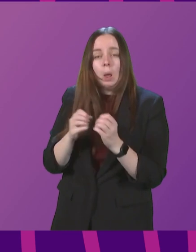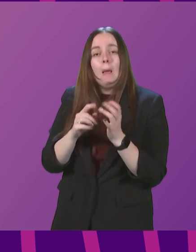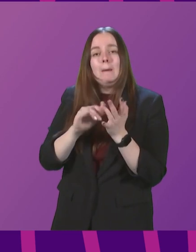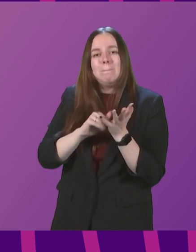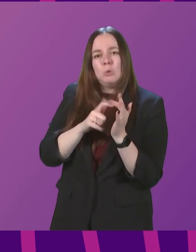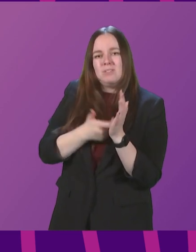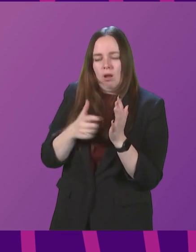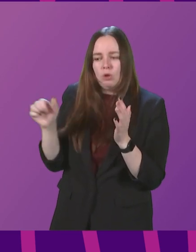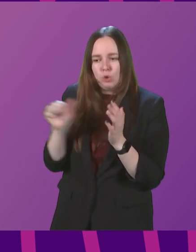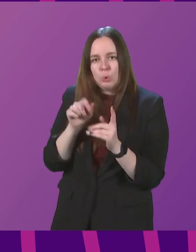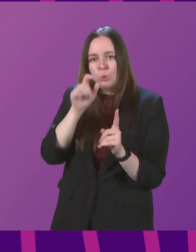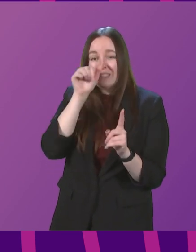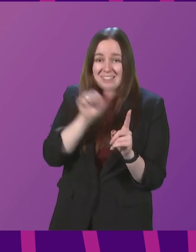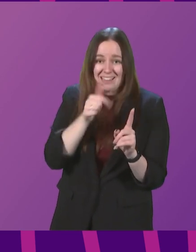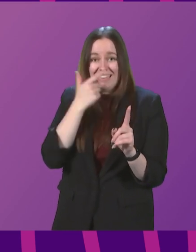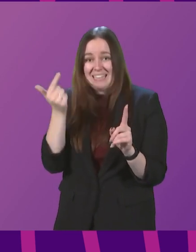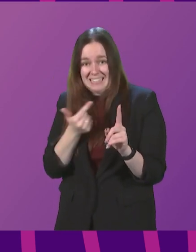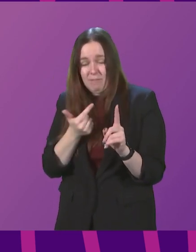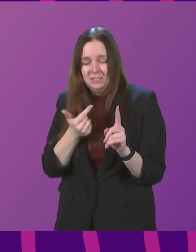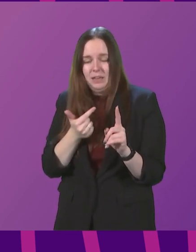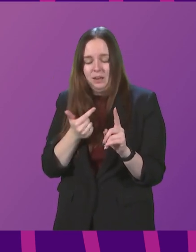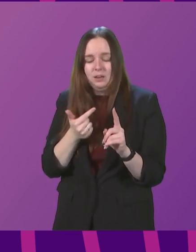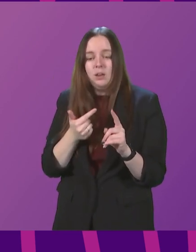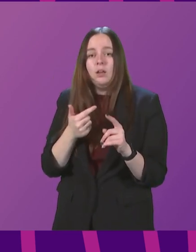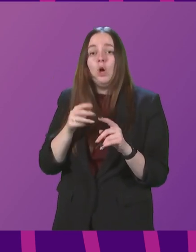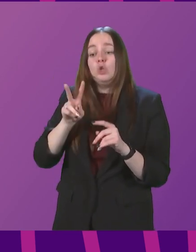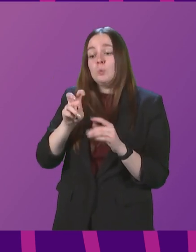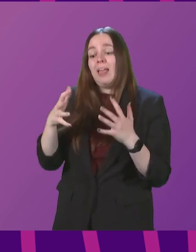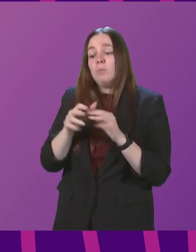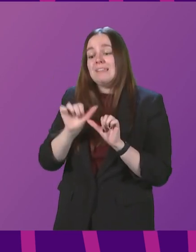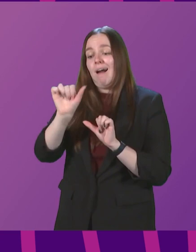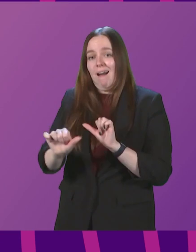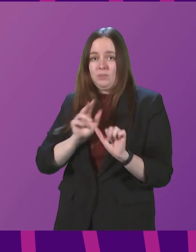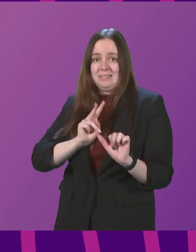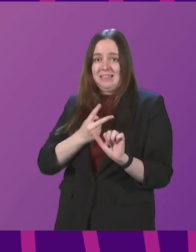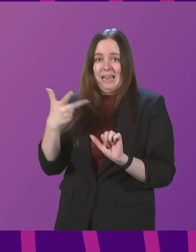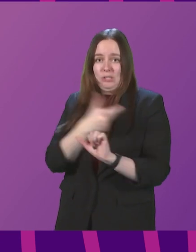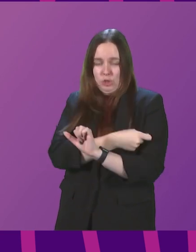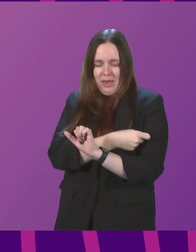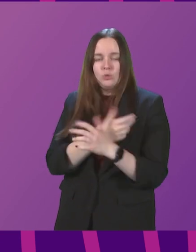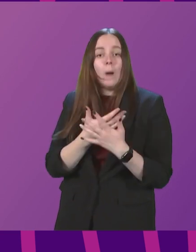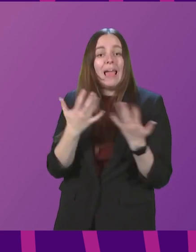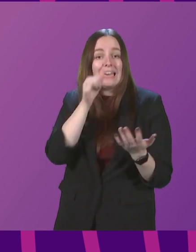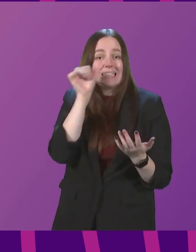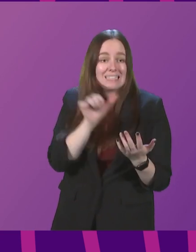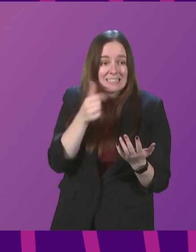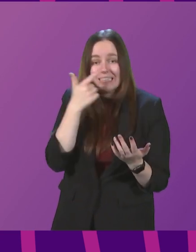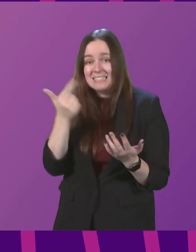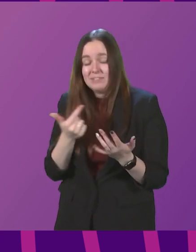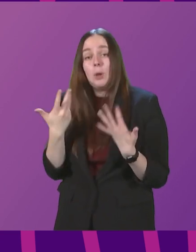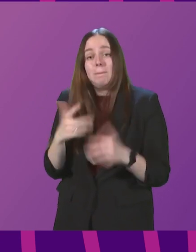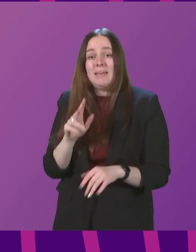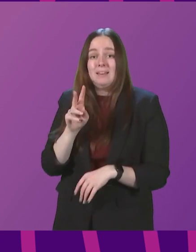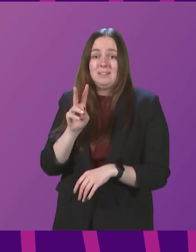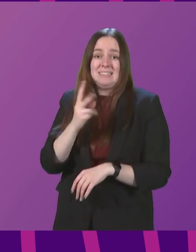offered to 16- and 17-year-olds 12 weeks after their second jags. So, any 16- or 17-year-old who had a second